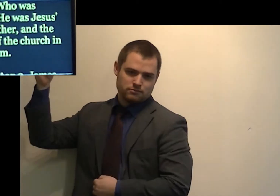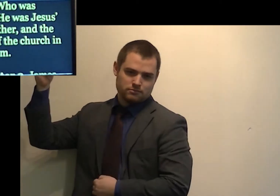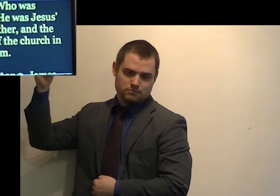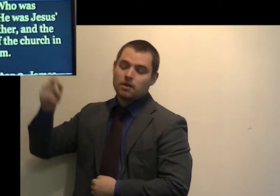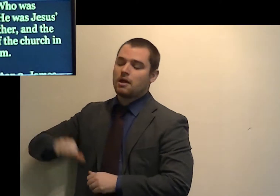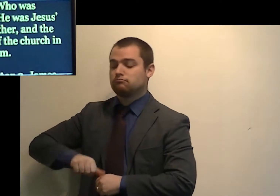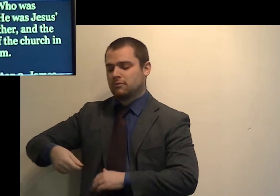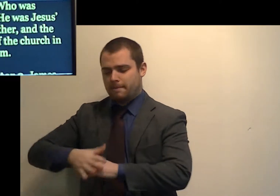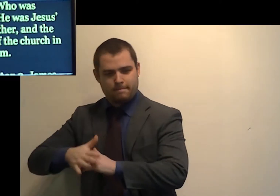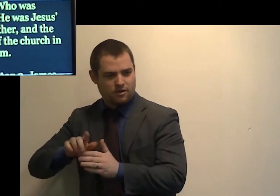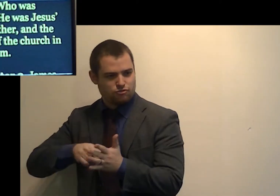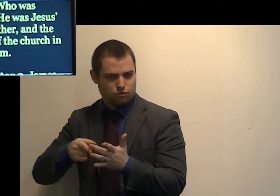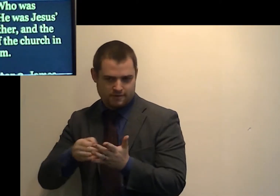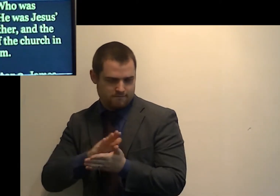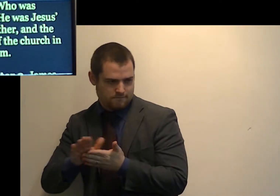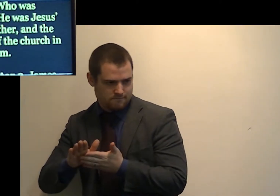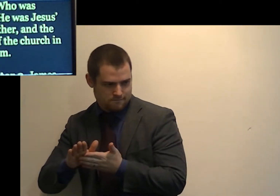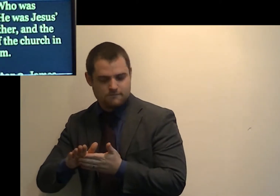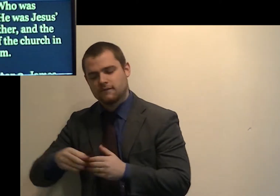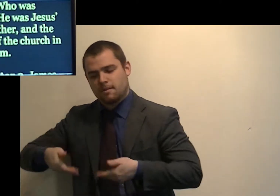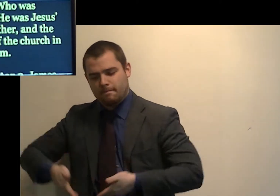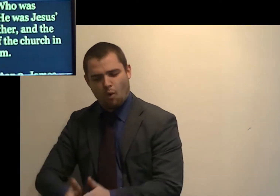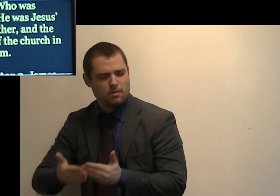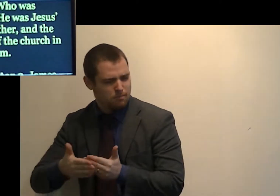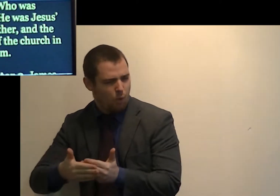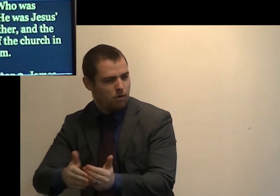And the pastor, and of the church in Jerusalem.